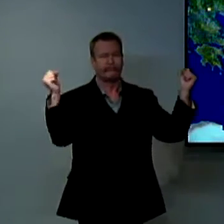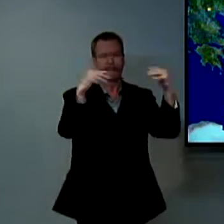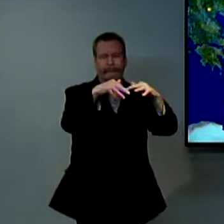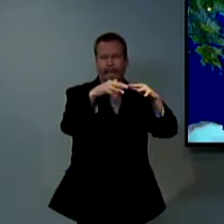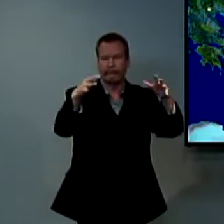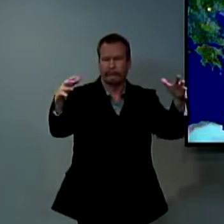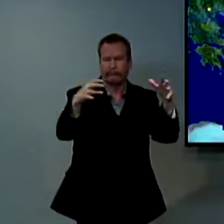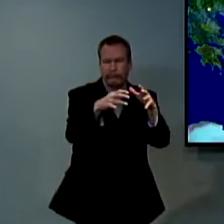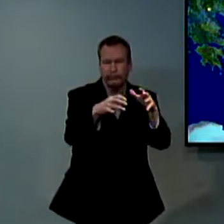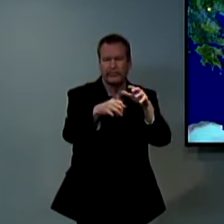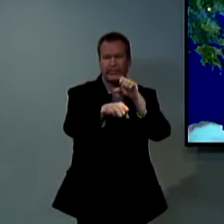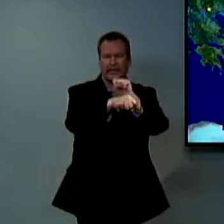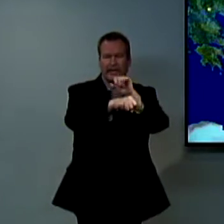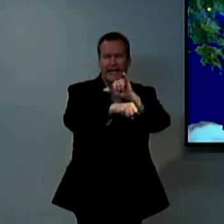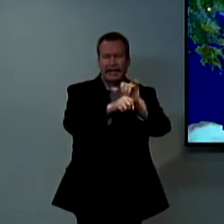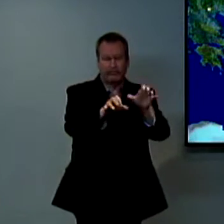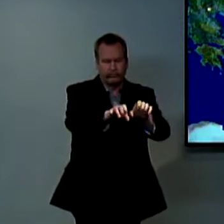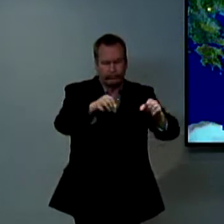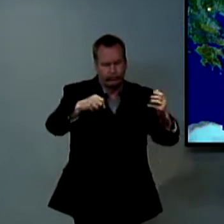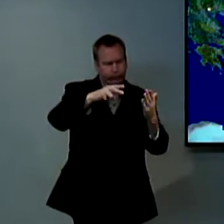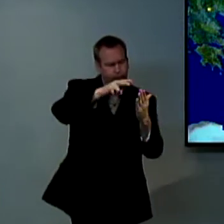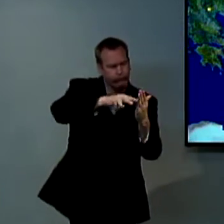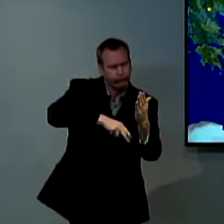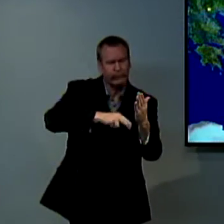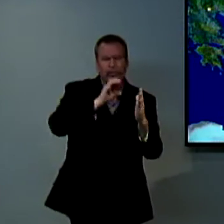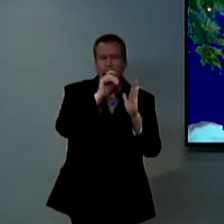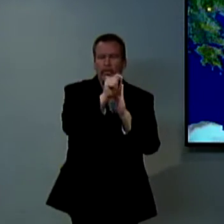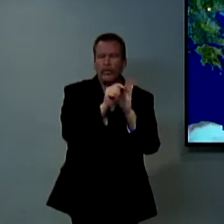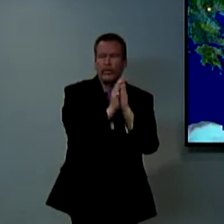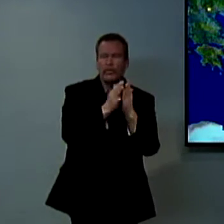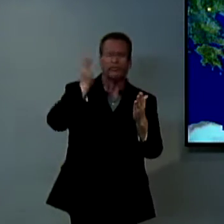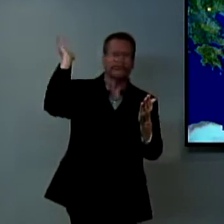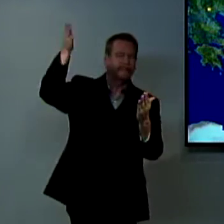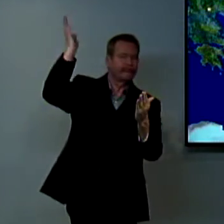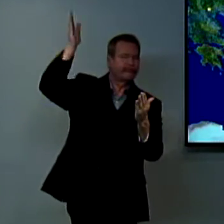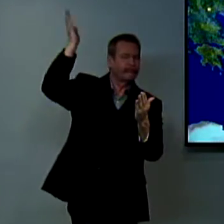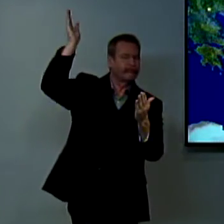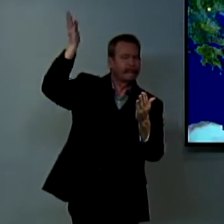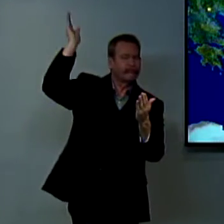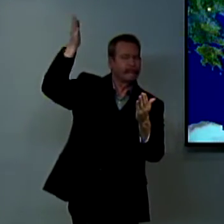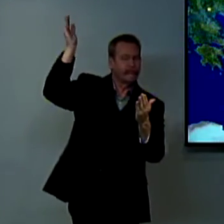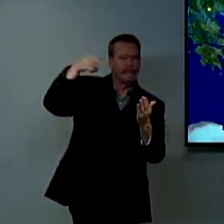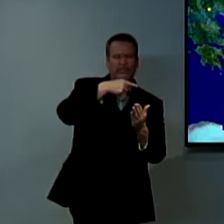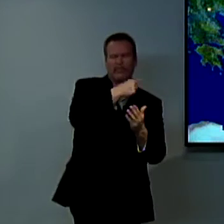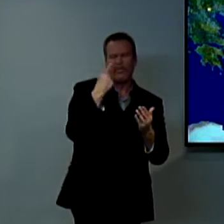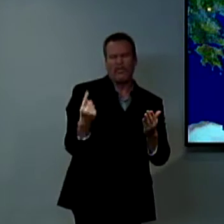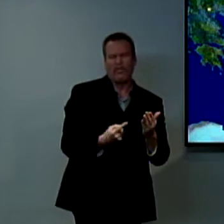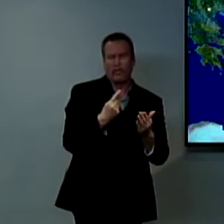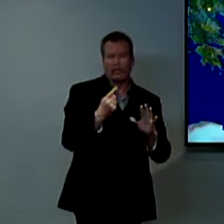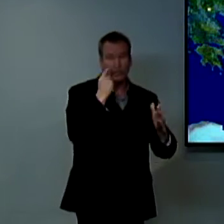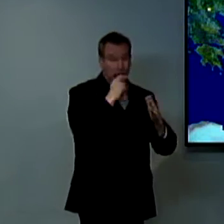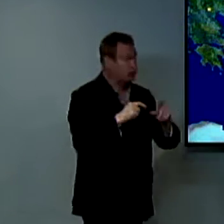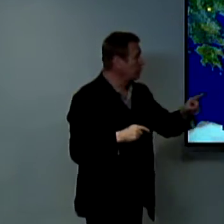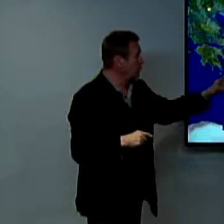used to doing you know after he had rested he would go into the synagogue and then he would preach to all of these people